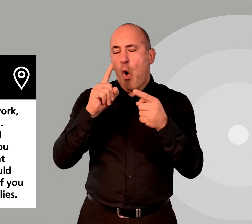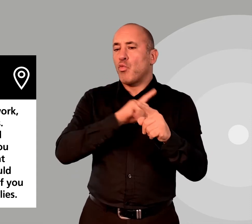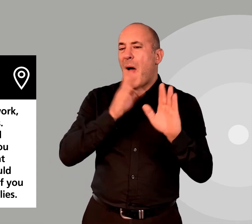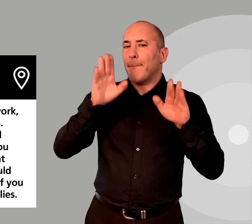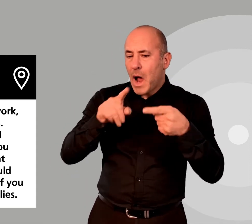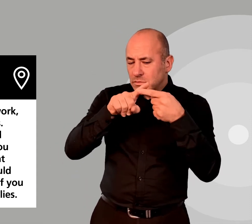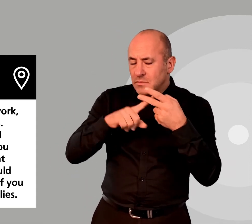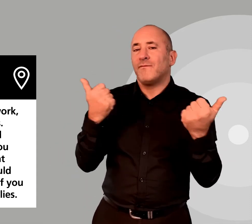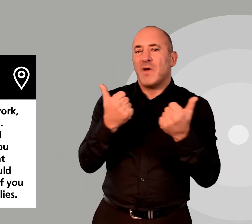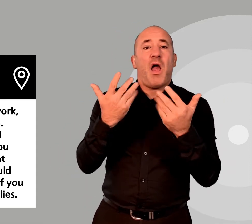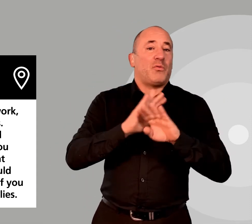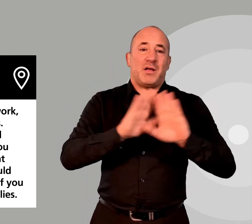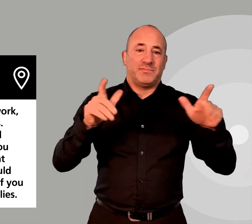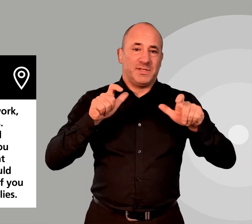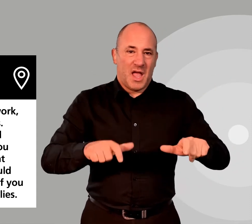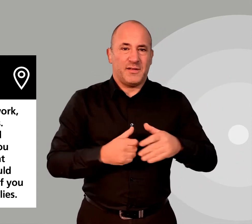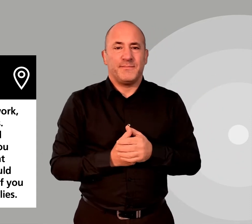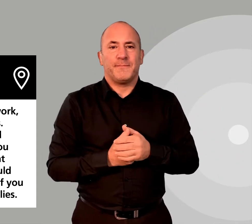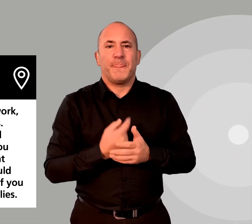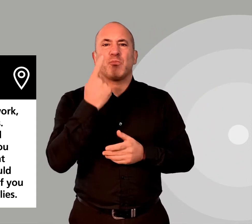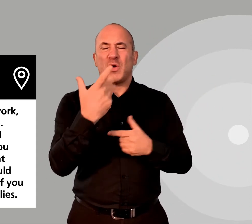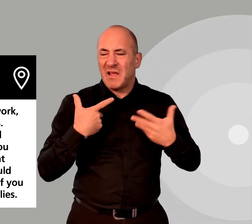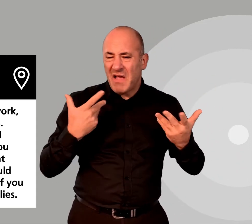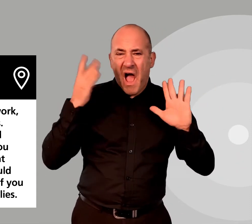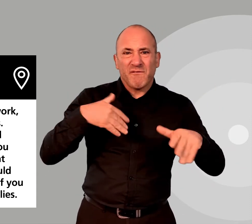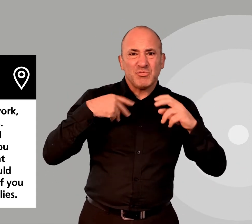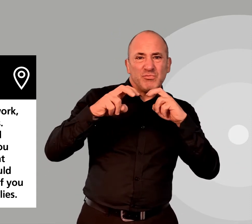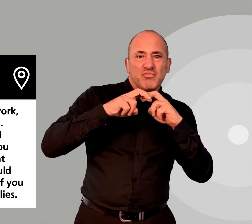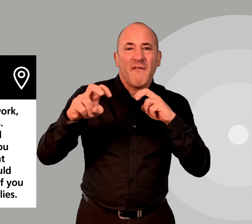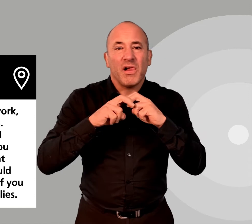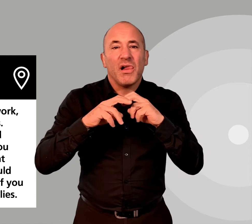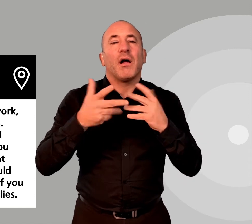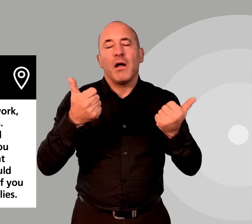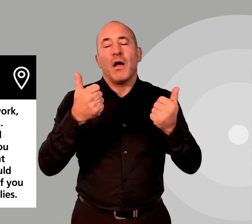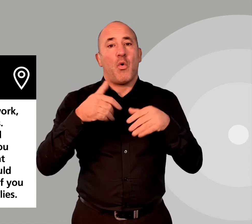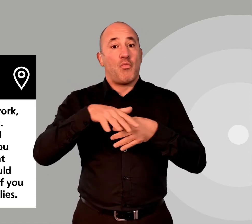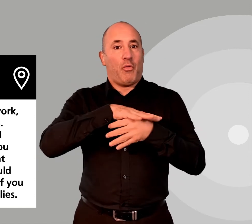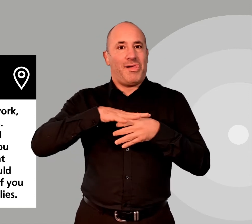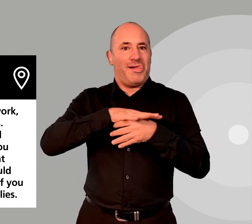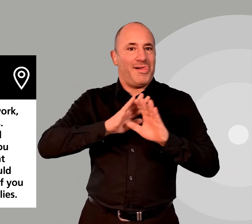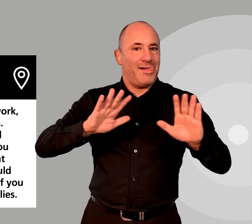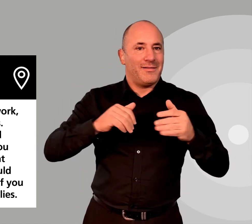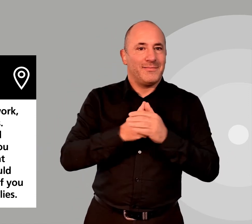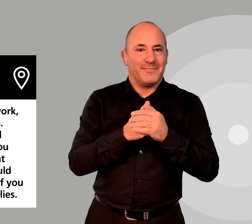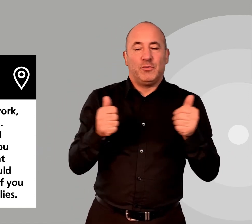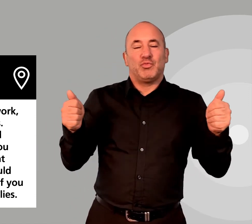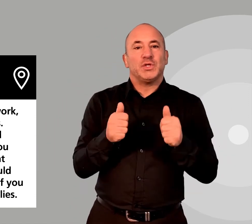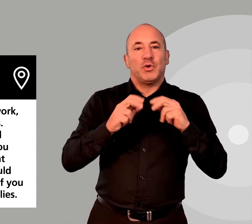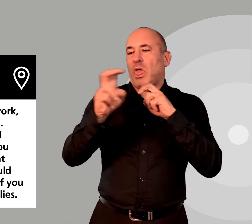legally permitted reasons. Travelling. you must travel, should stay local and reduce the number of journeys you make.